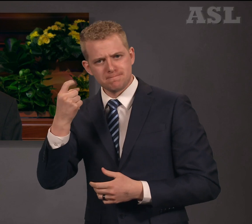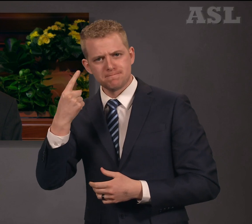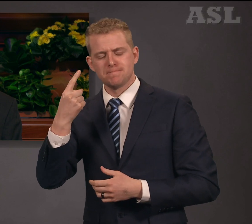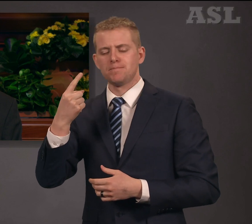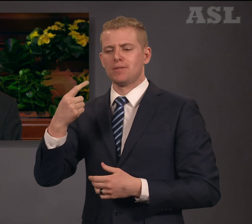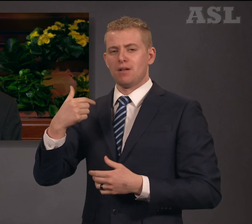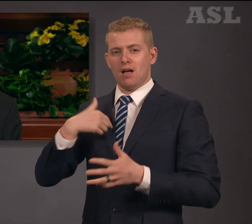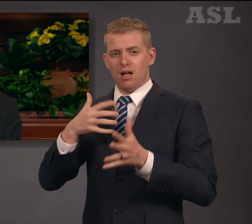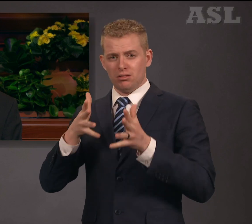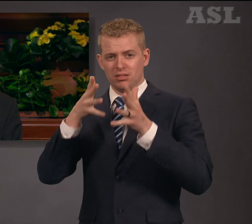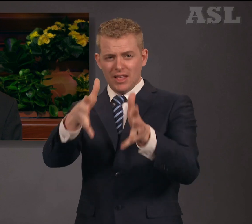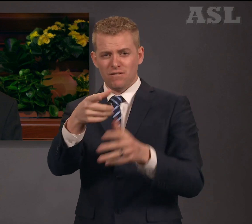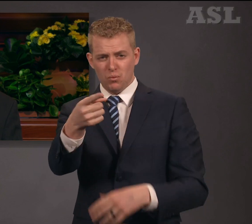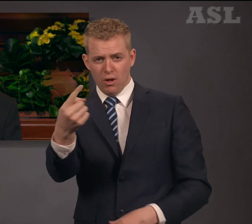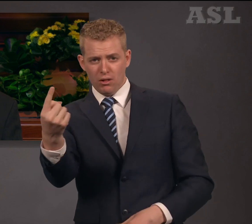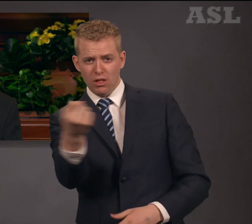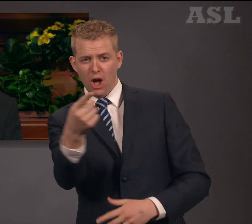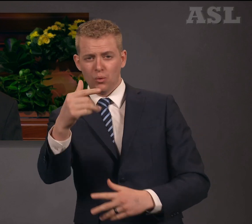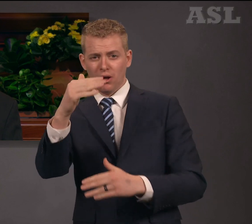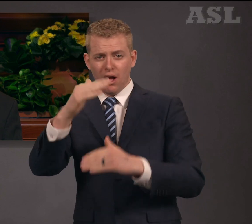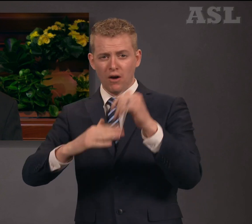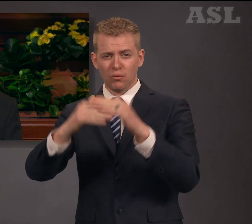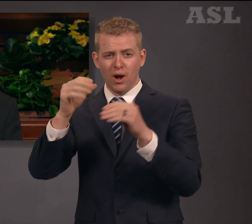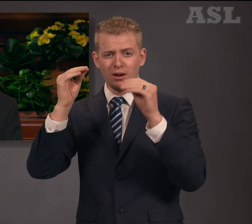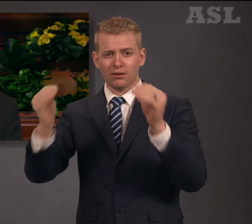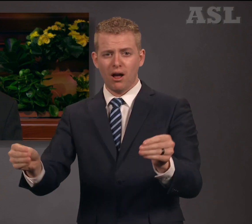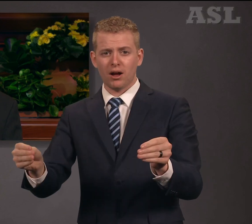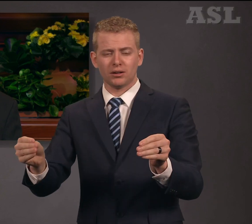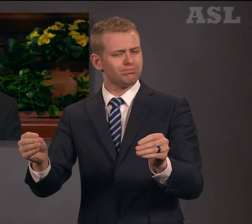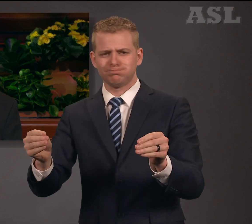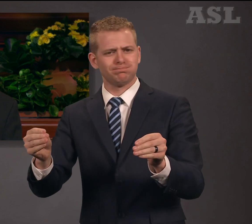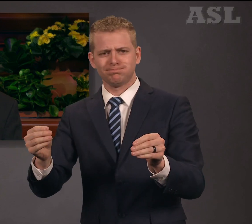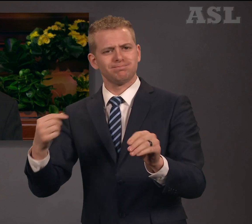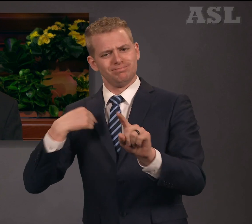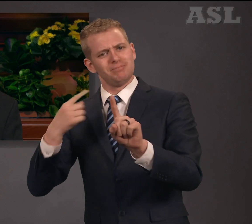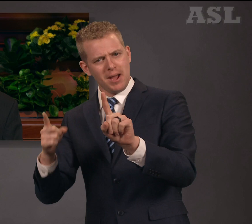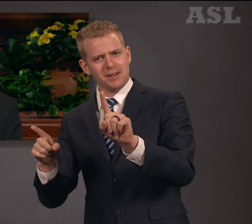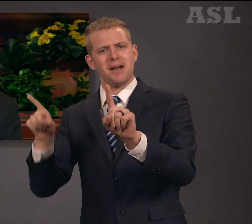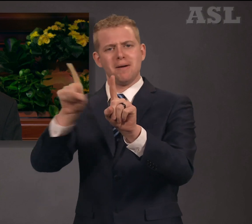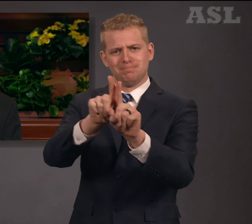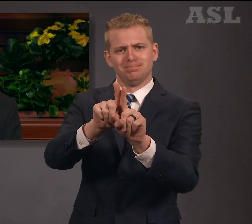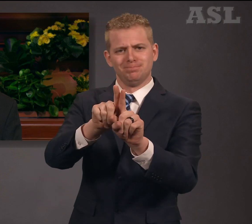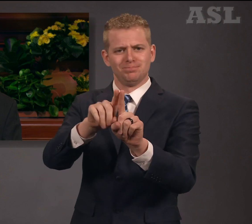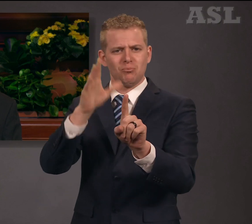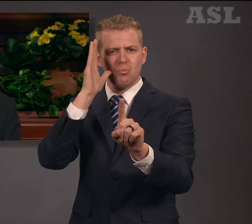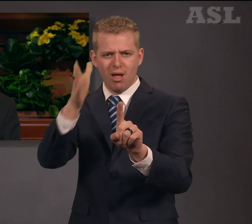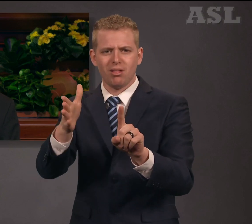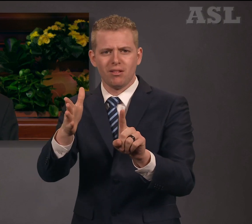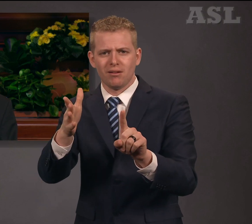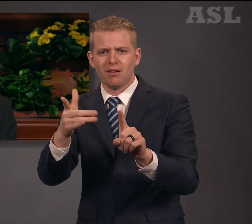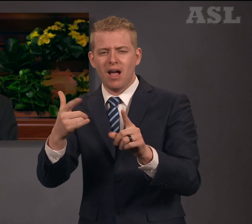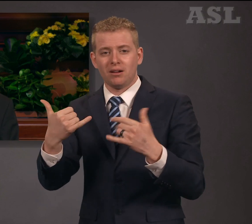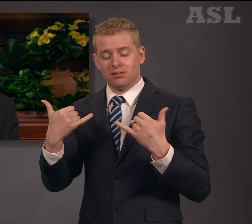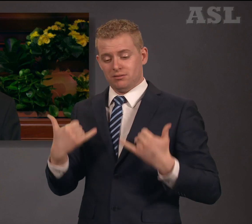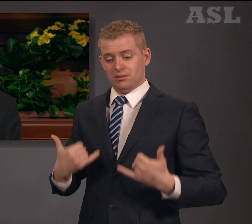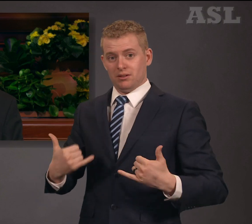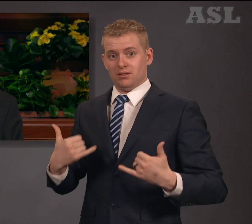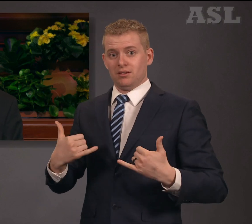comfortless. I will come to you, yet a little while, and the